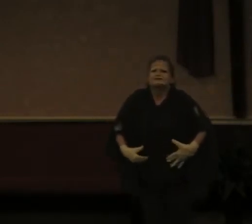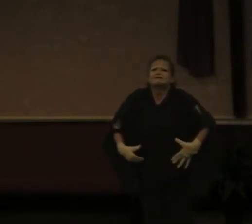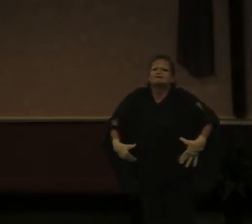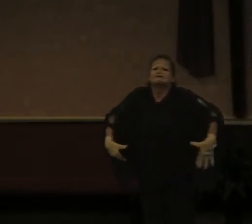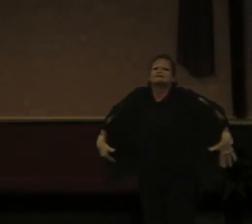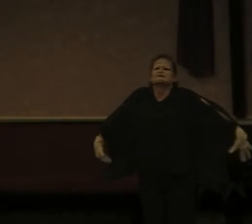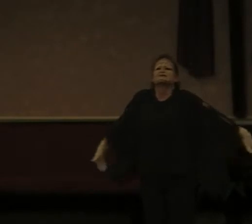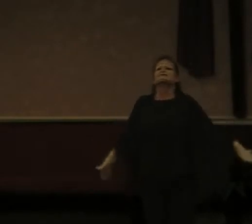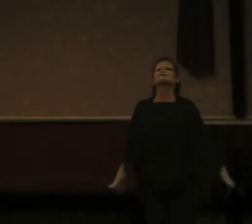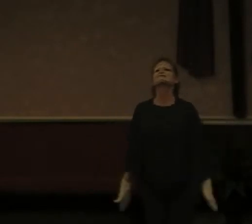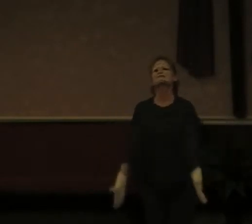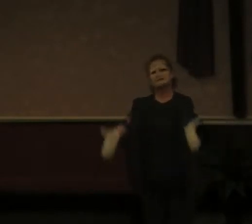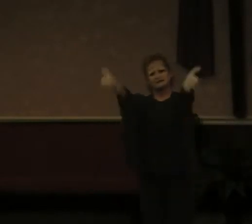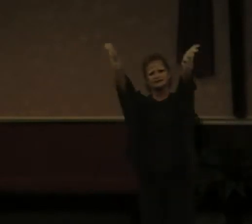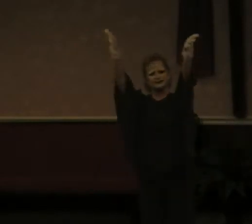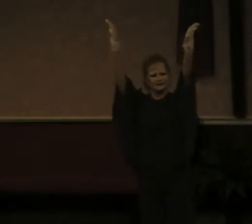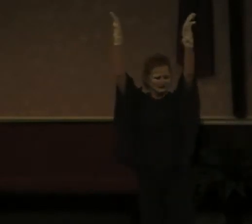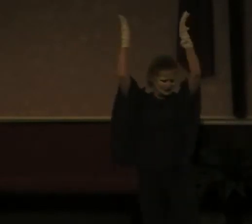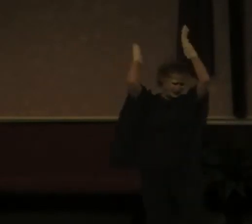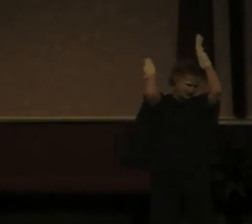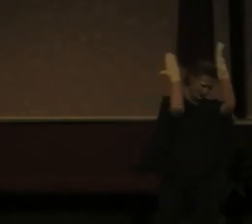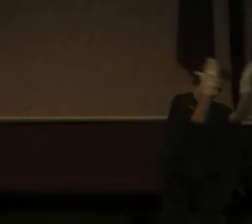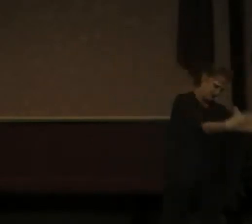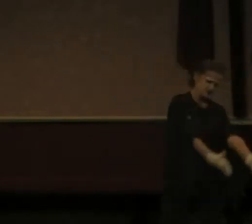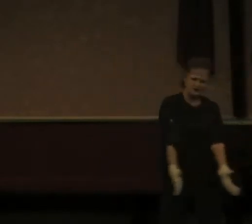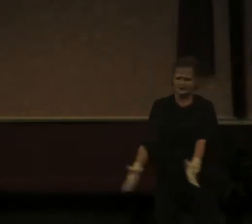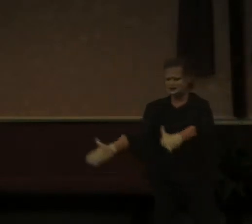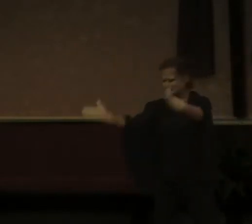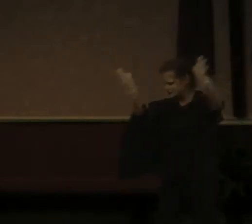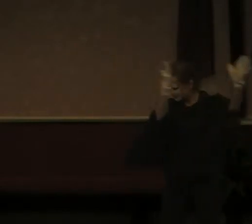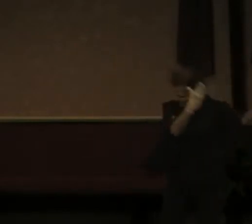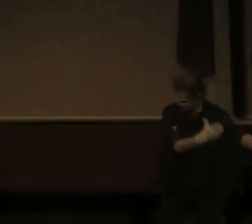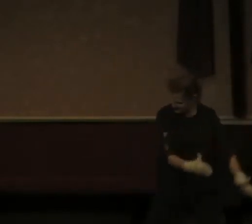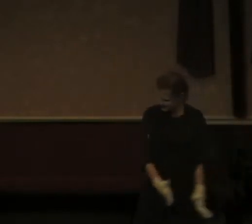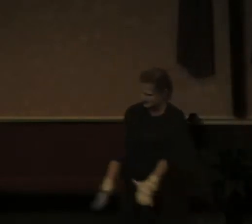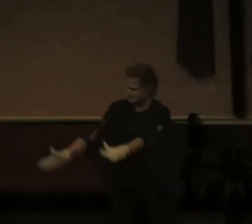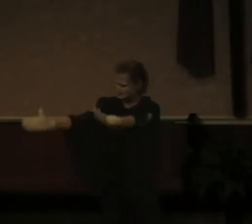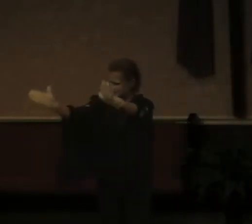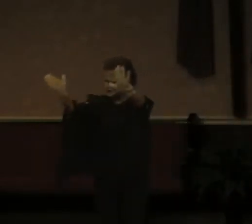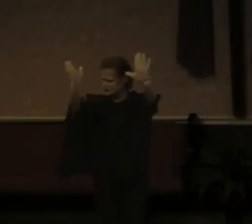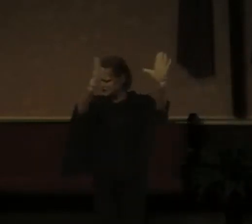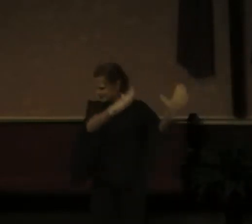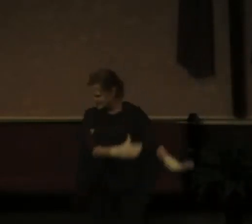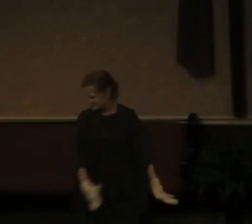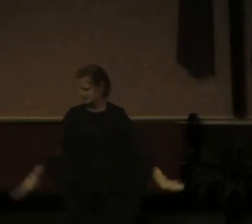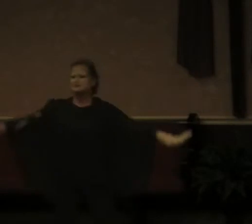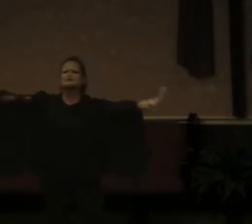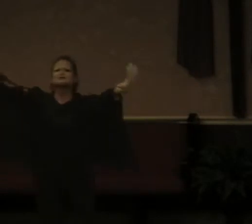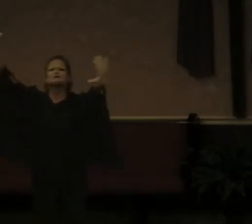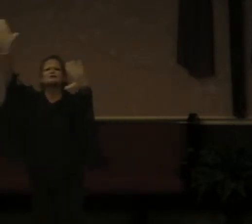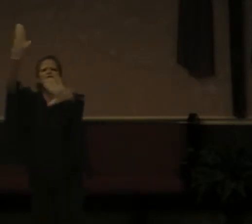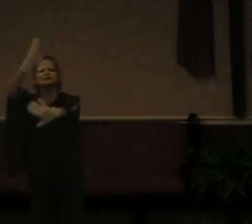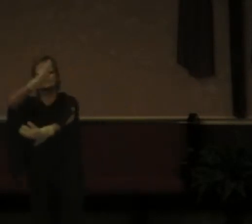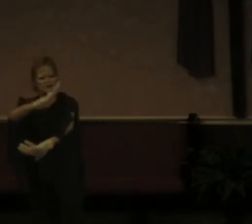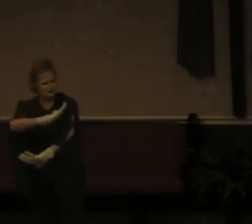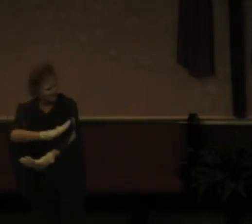By the parish, the table, they call me